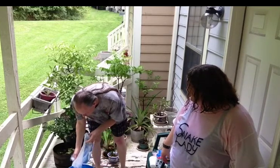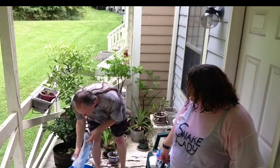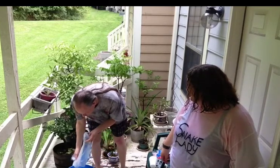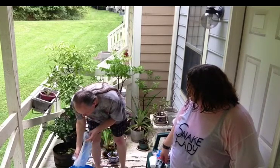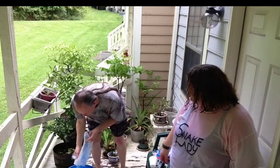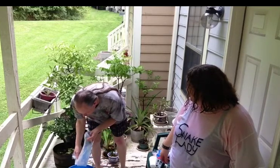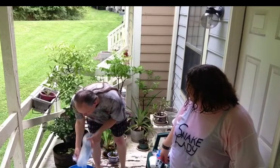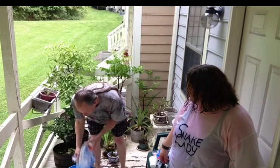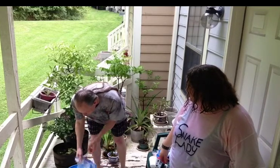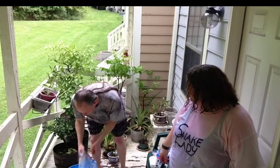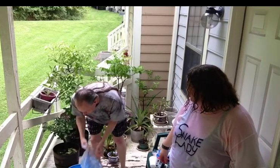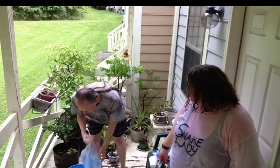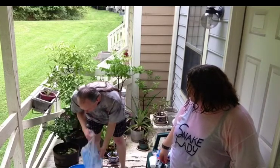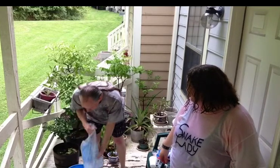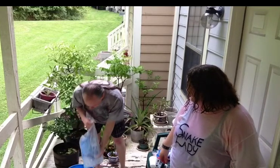Oh boy, that's a lot of ice water.